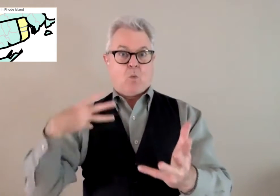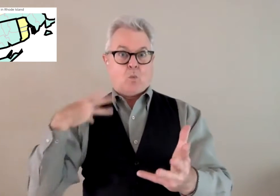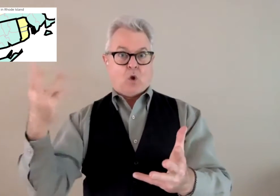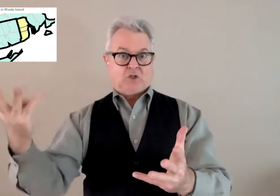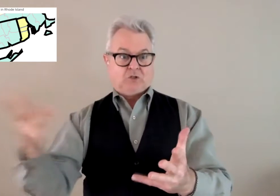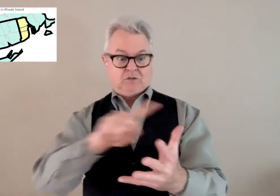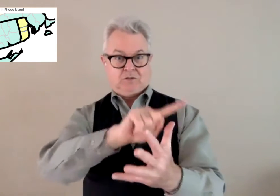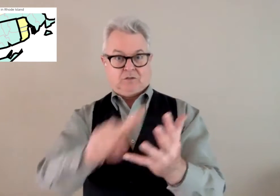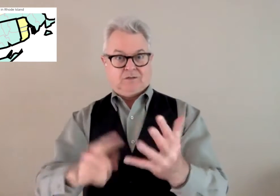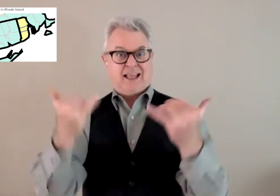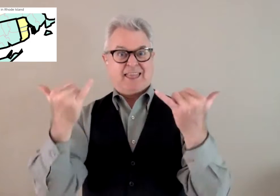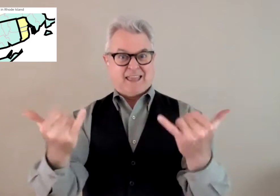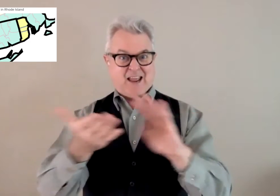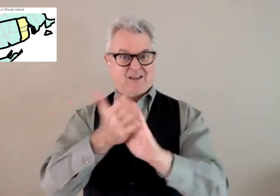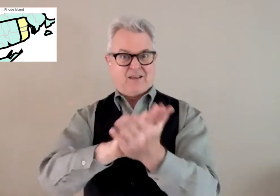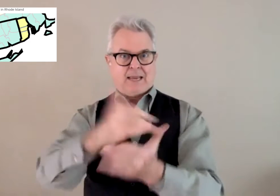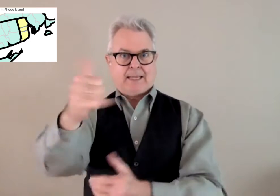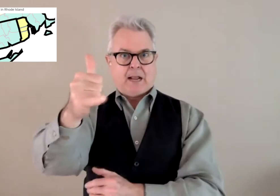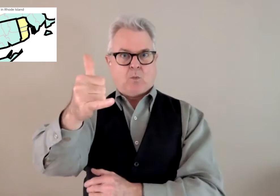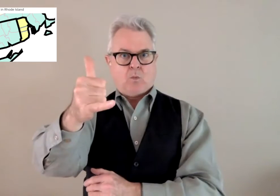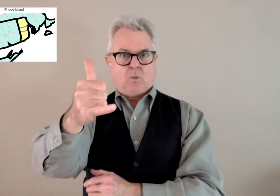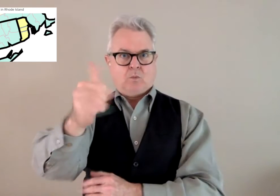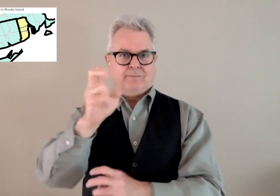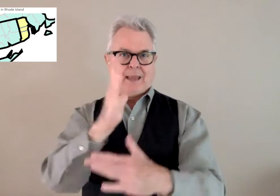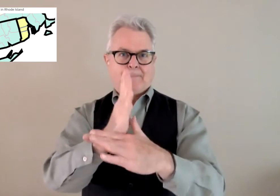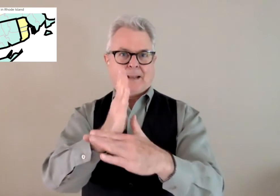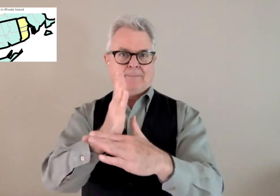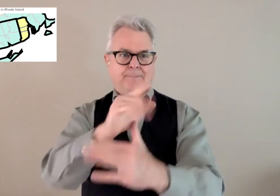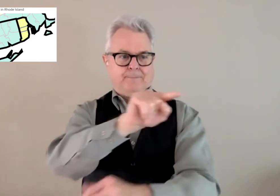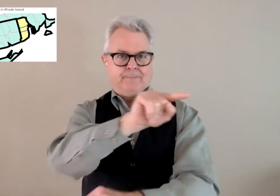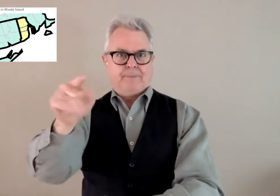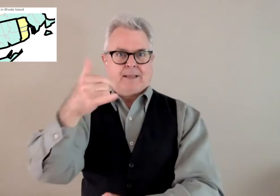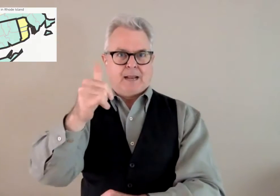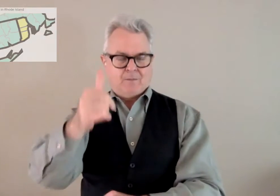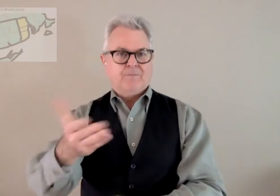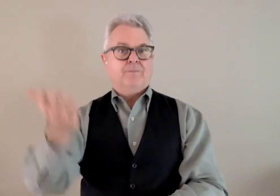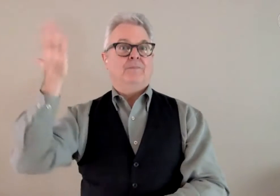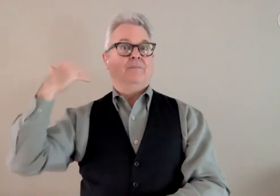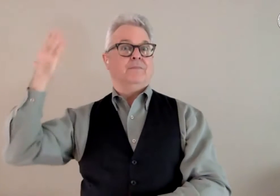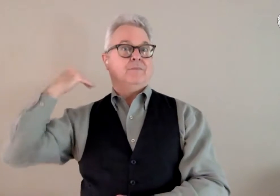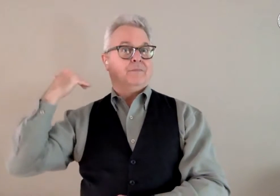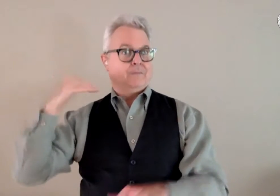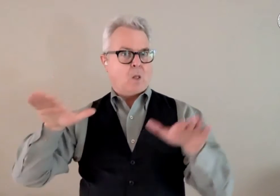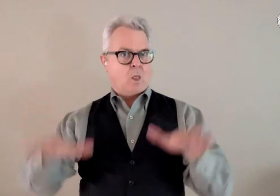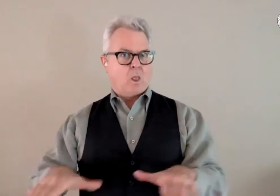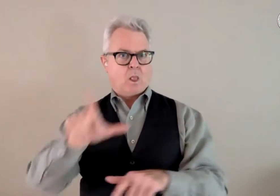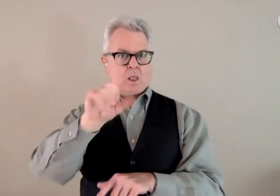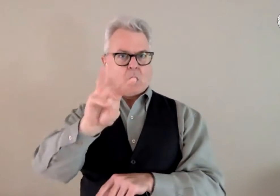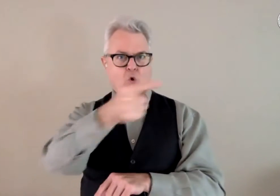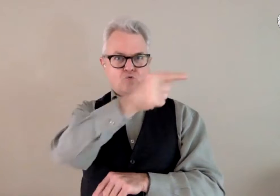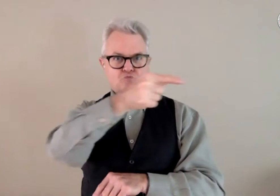Providence County, and Washington County, have now become coated with the yellow label, where previously